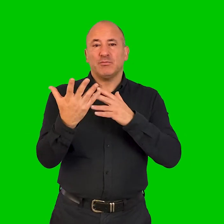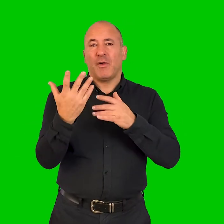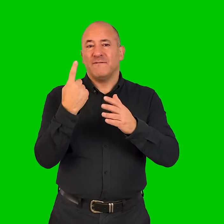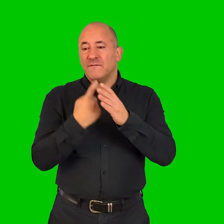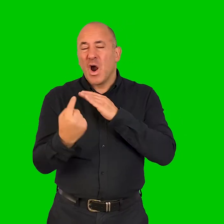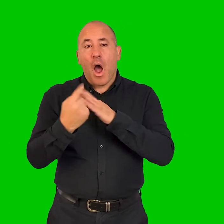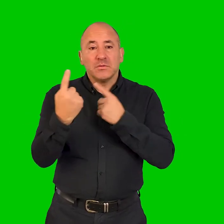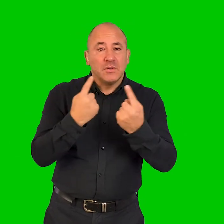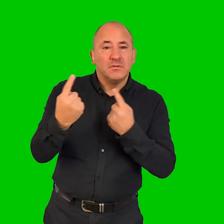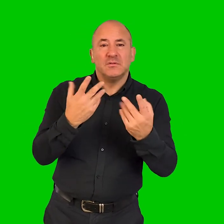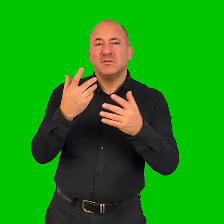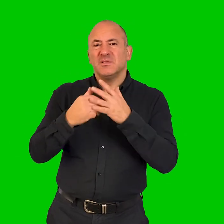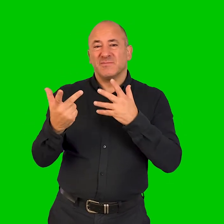have, I have patience for